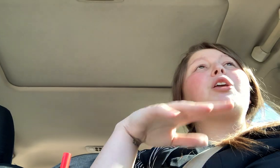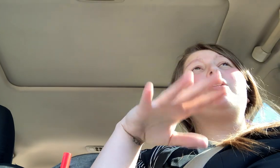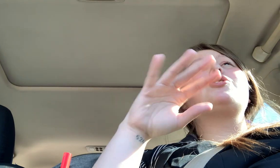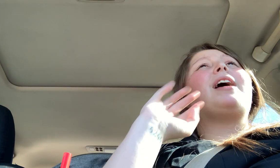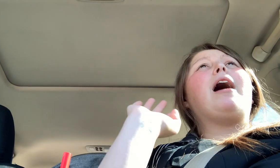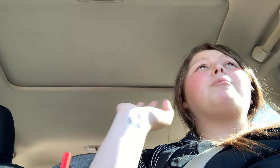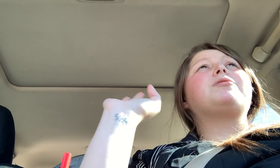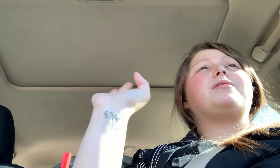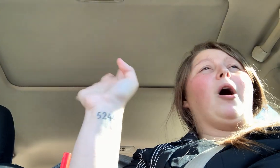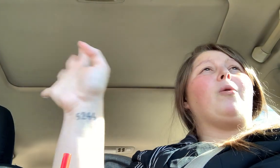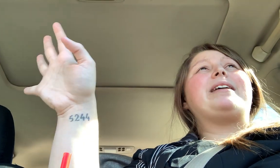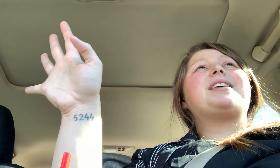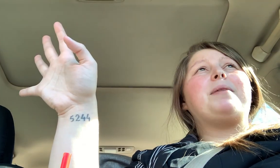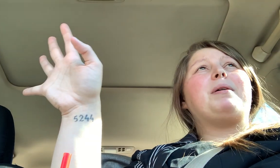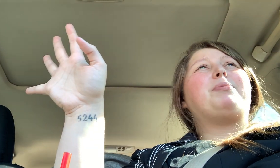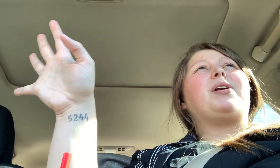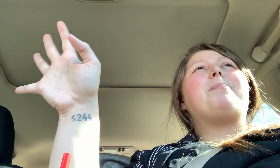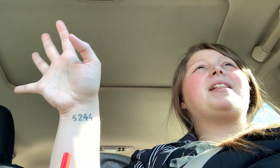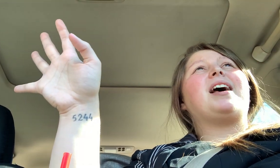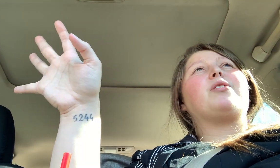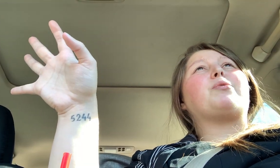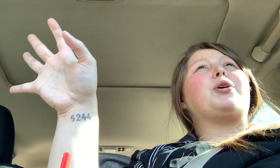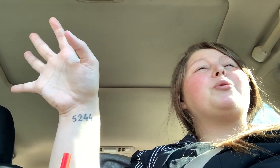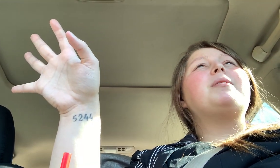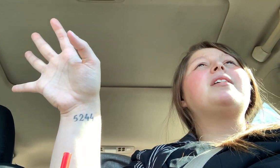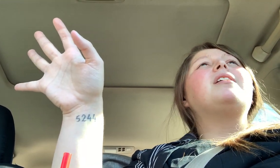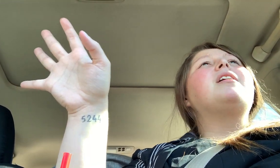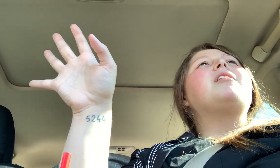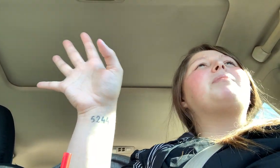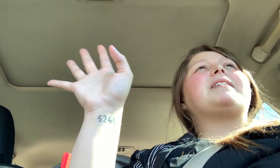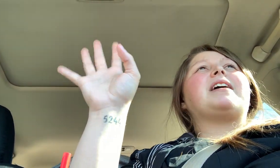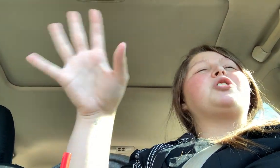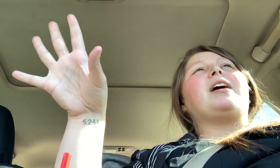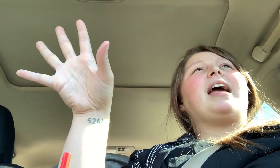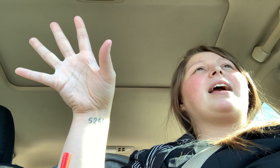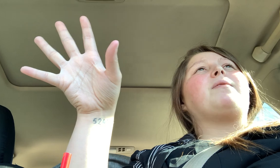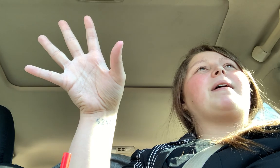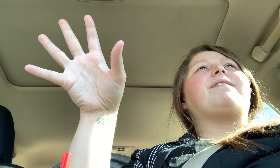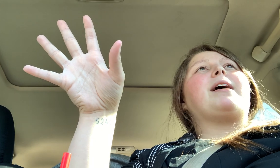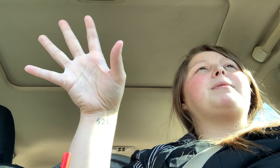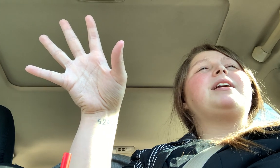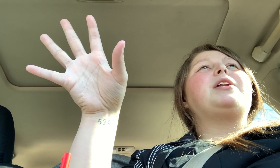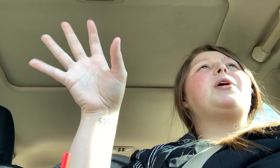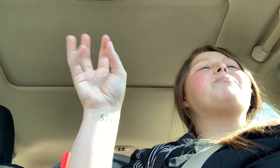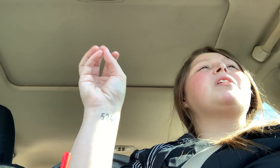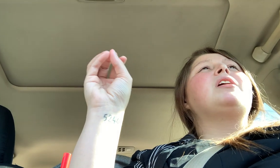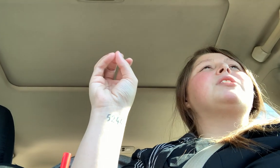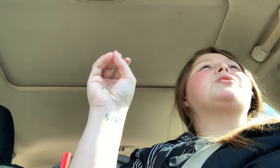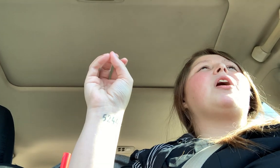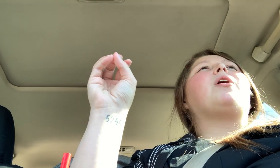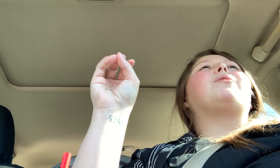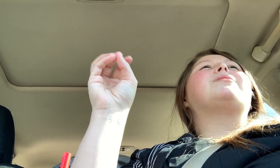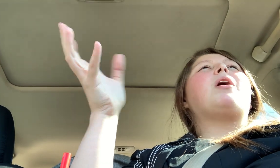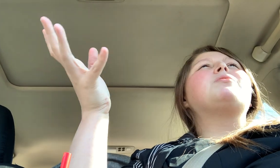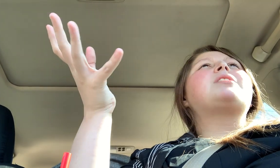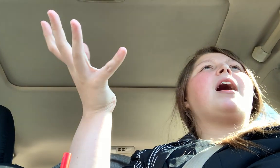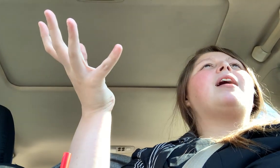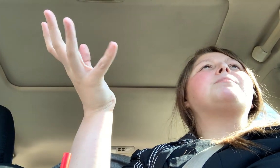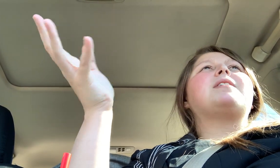Usually I almost always keep it put up in the other room because I try to hang out with my family, you know? So those times that